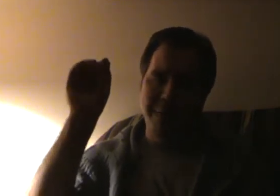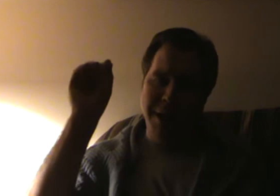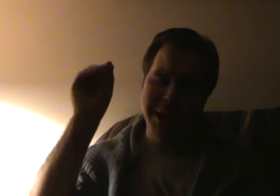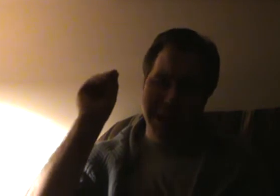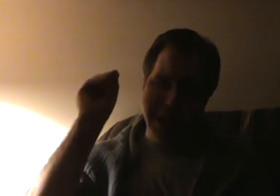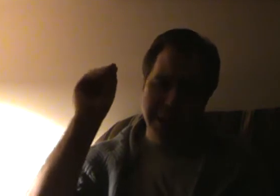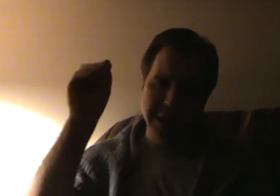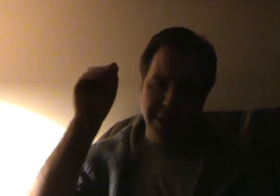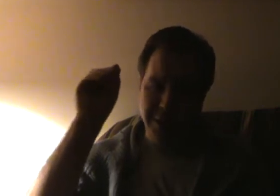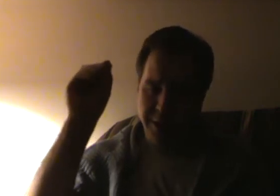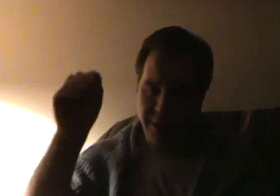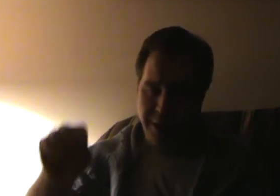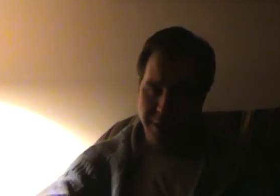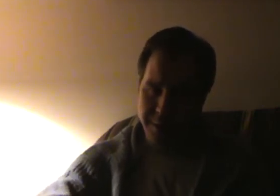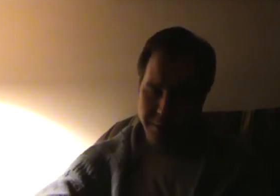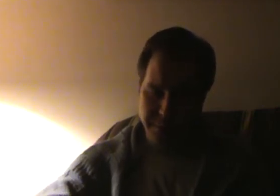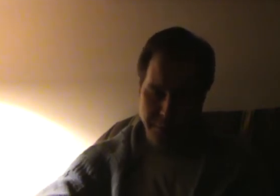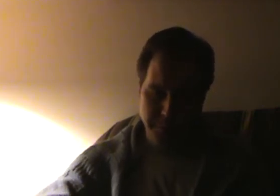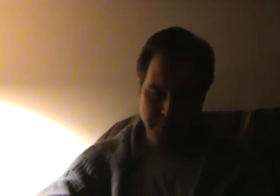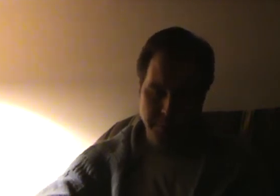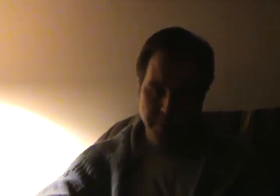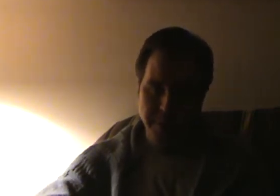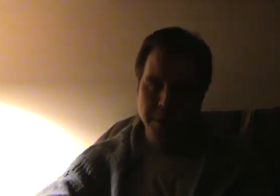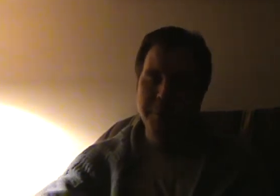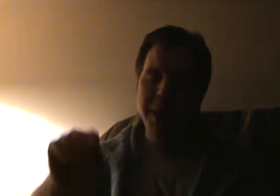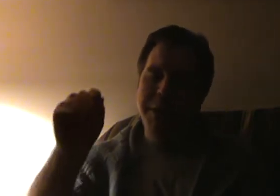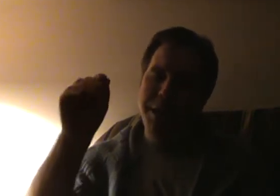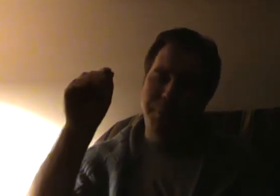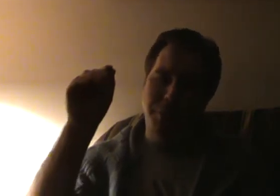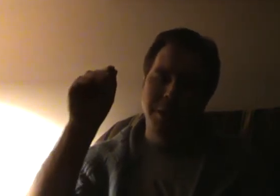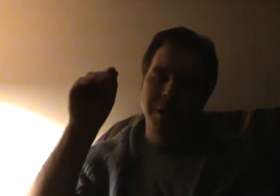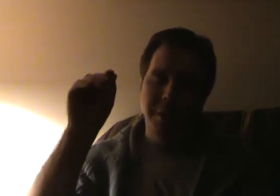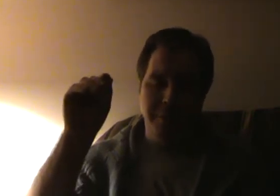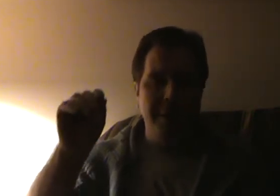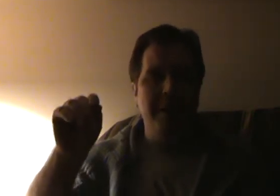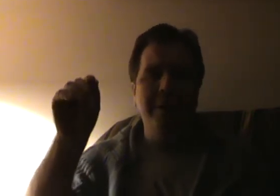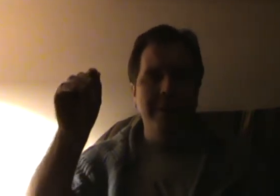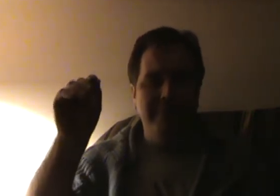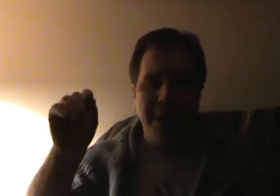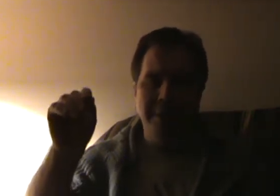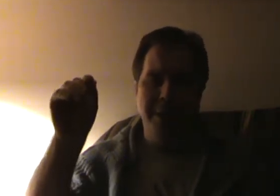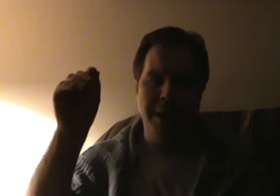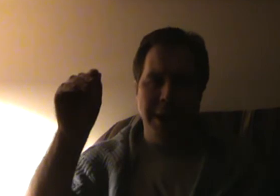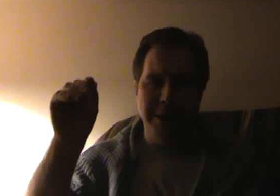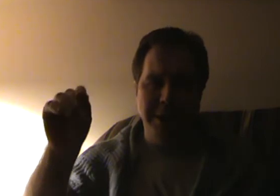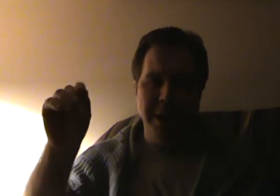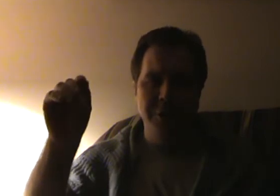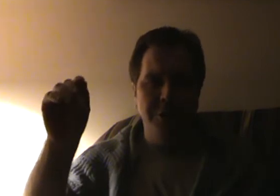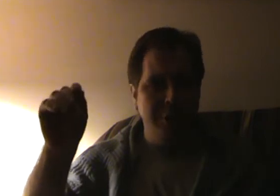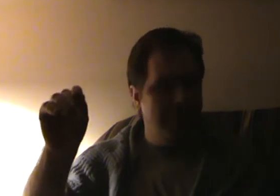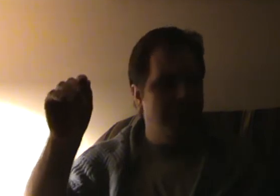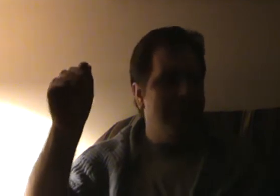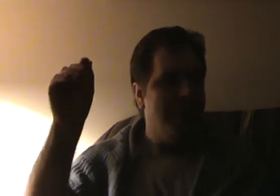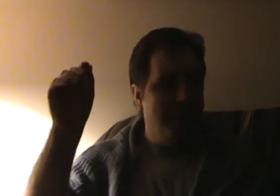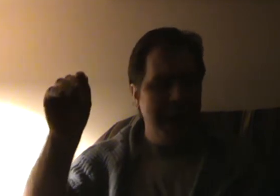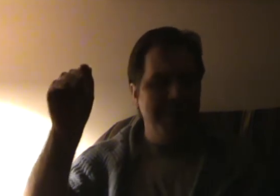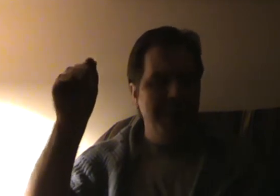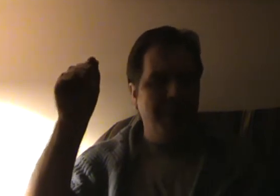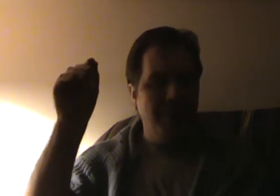faith in the existence of the car. Many people, verily, verily, I say to you. Many people go